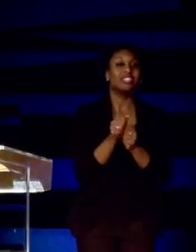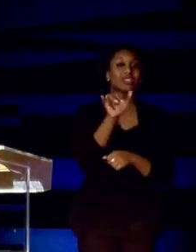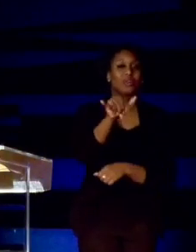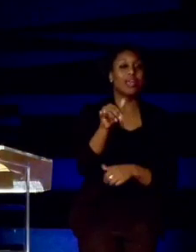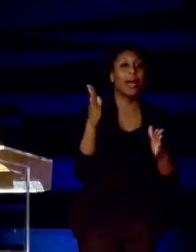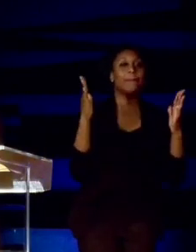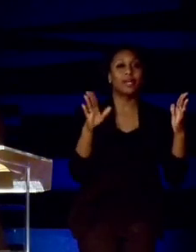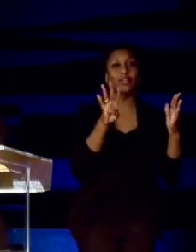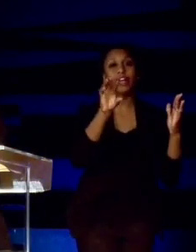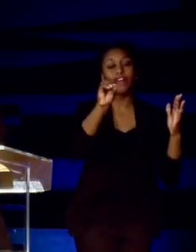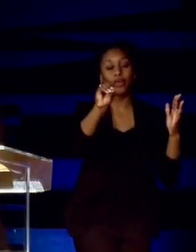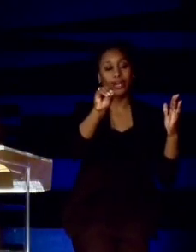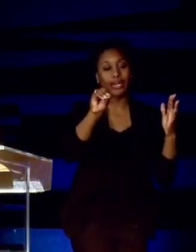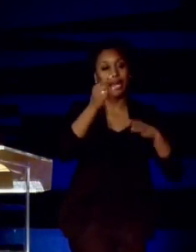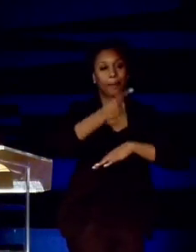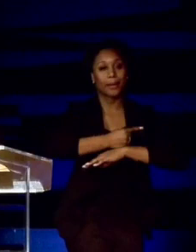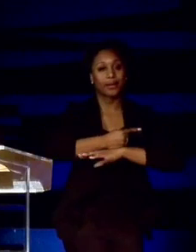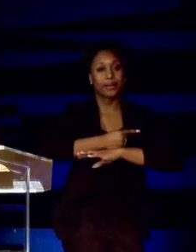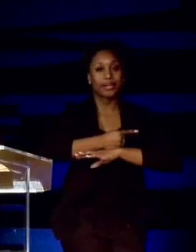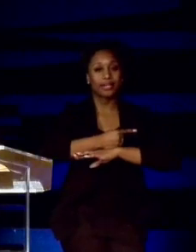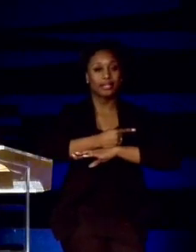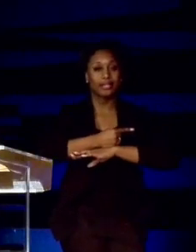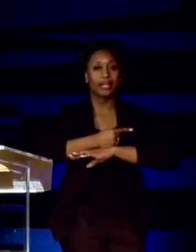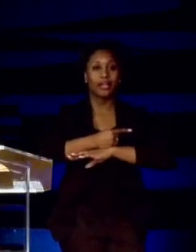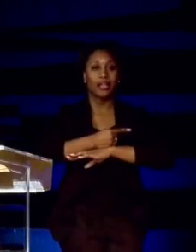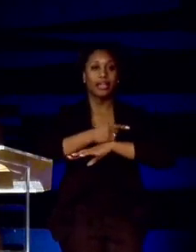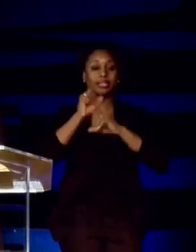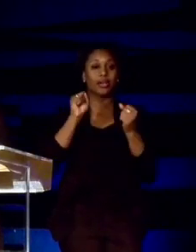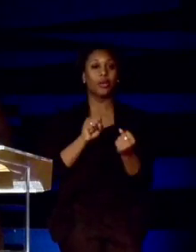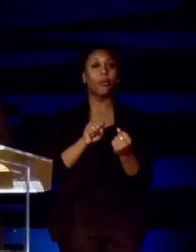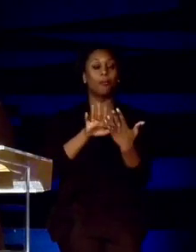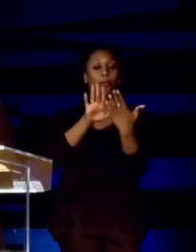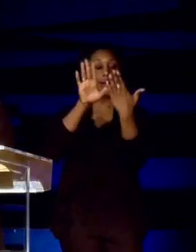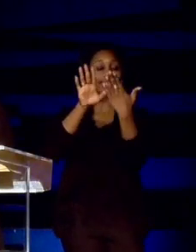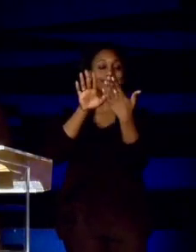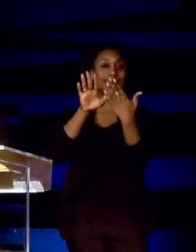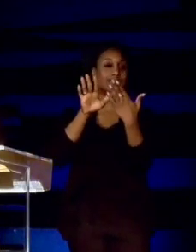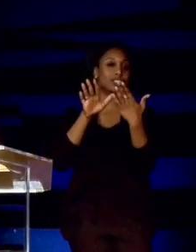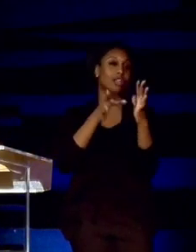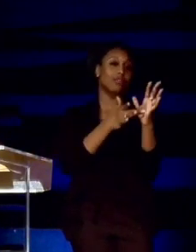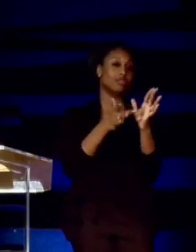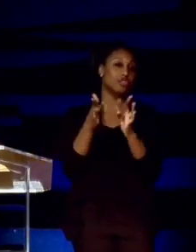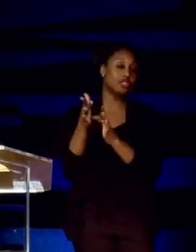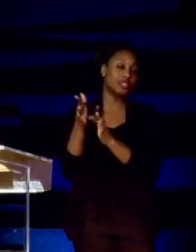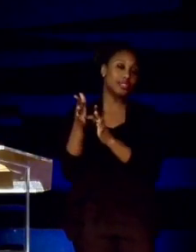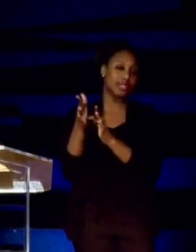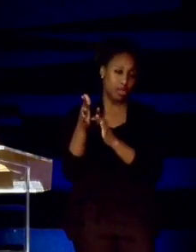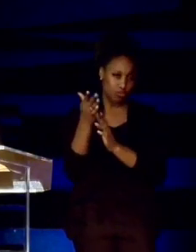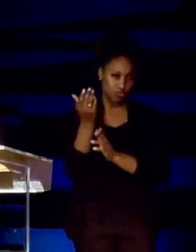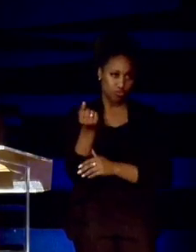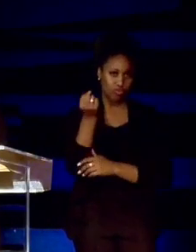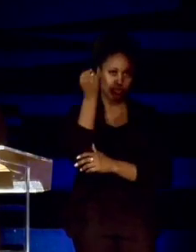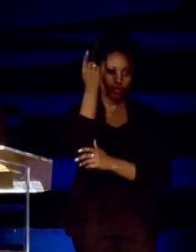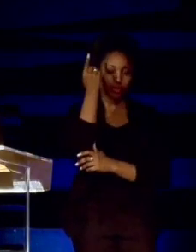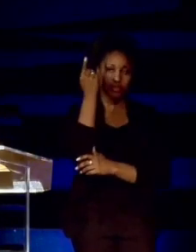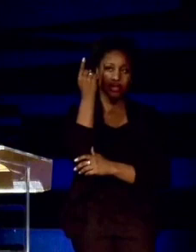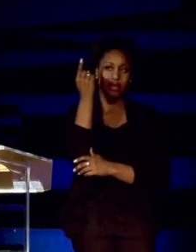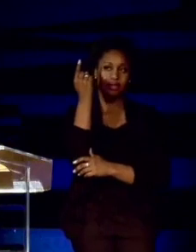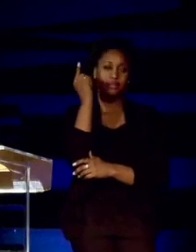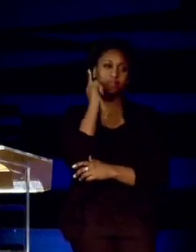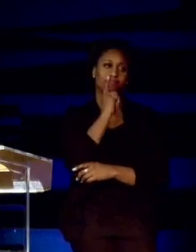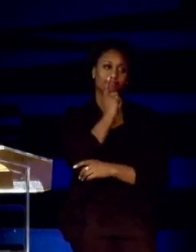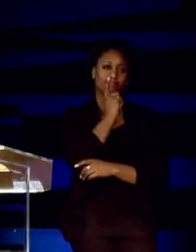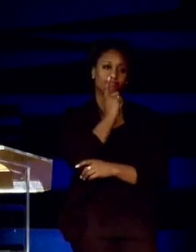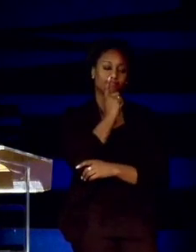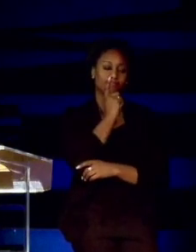40-day period is giving way to the presence of Jesus. And you do understand. I know it may